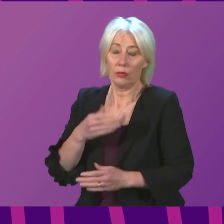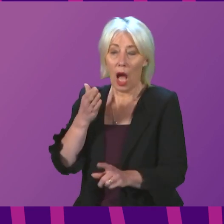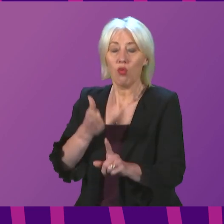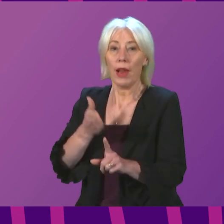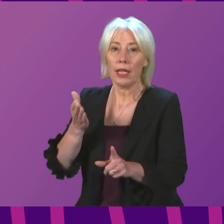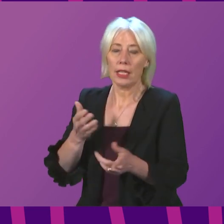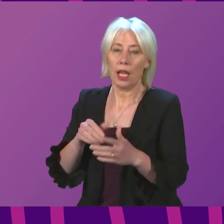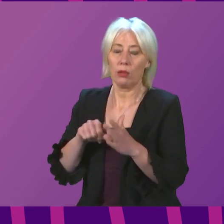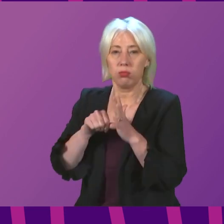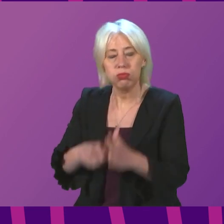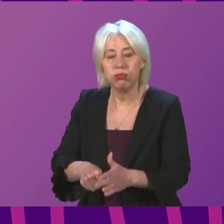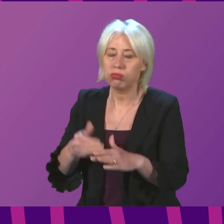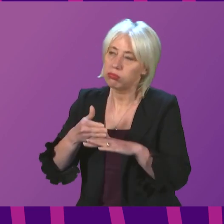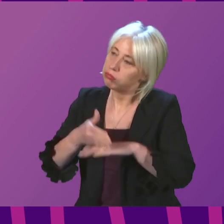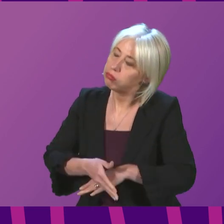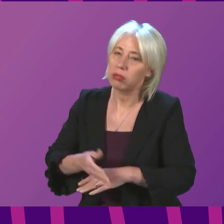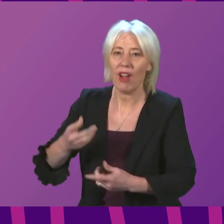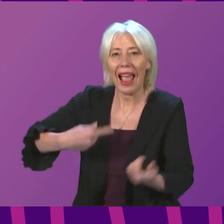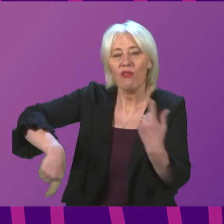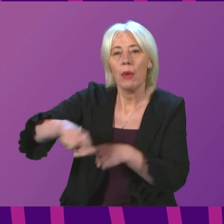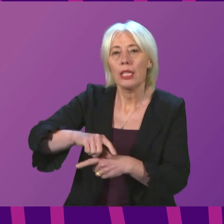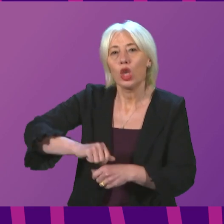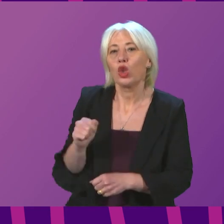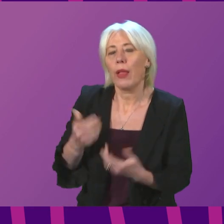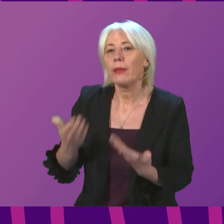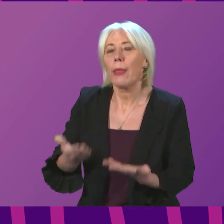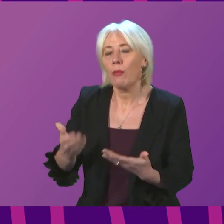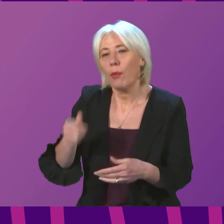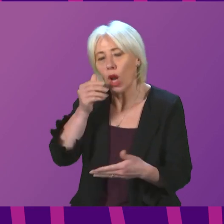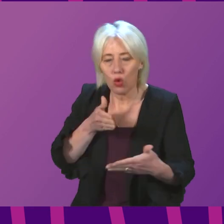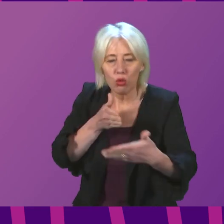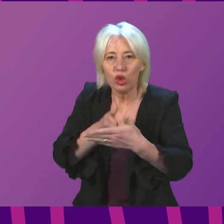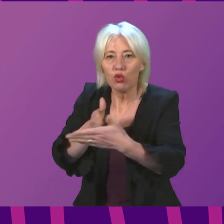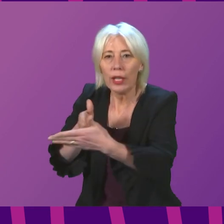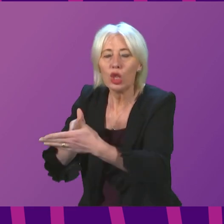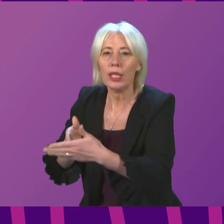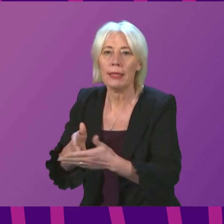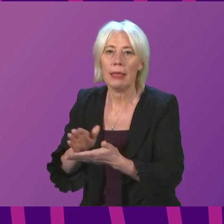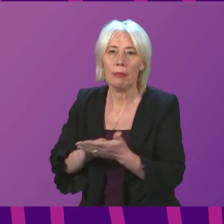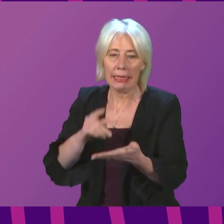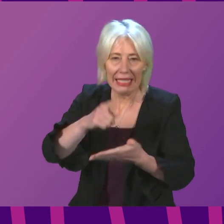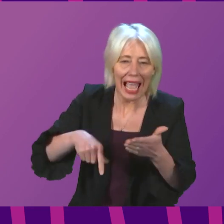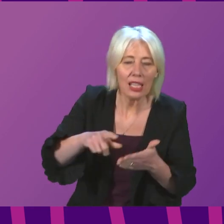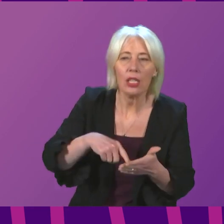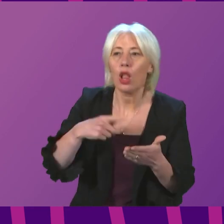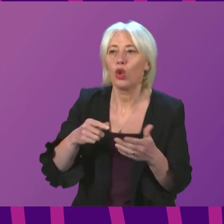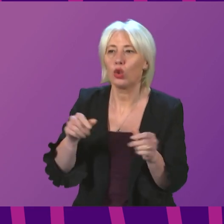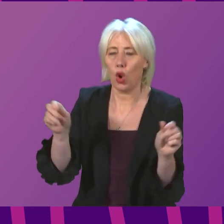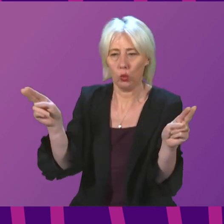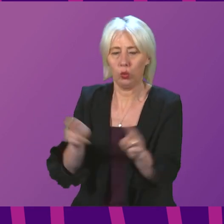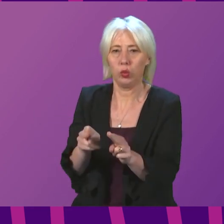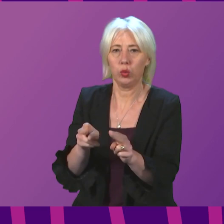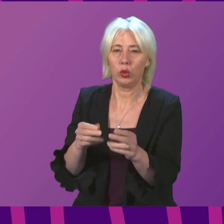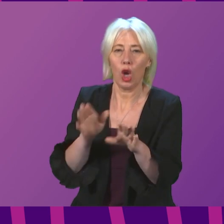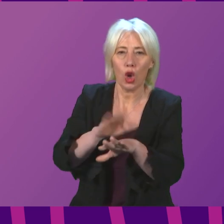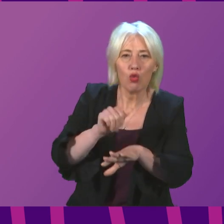faced by people across Scotland at this time. Because of the restrictions, have scaled back or cancelled Christmas and New